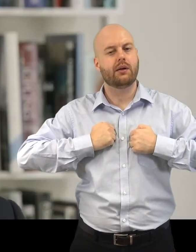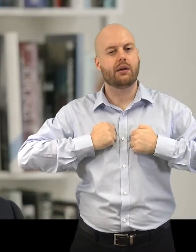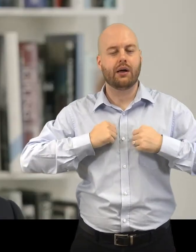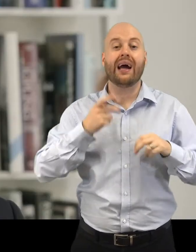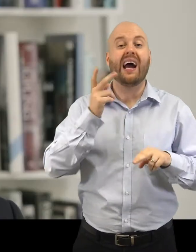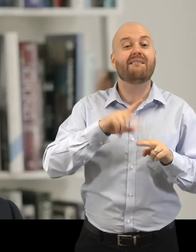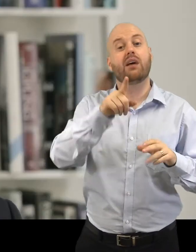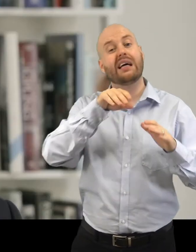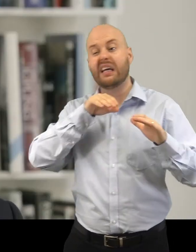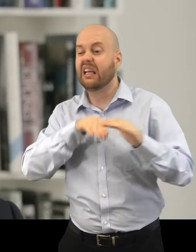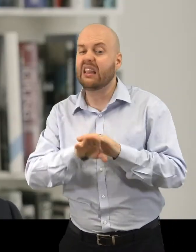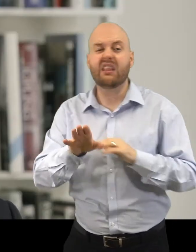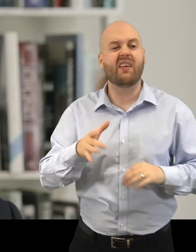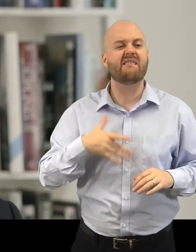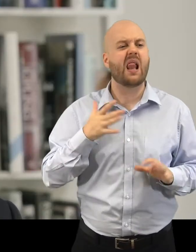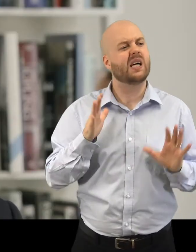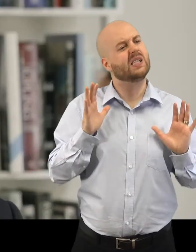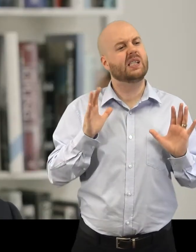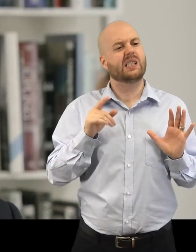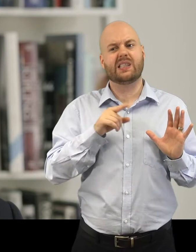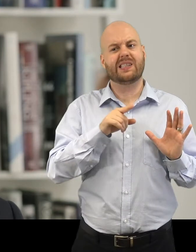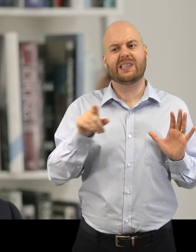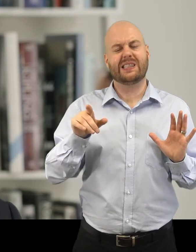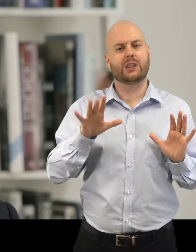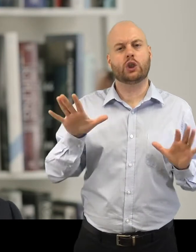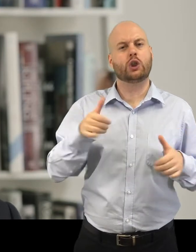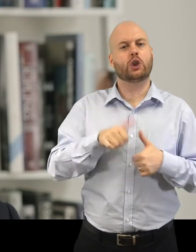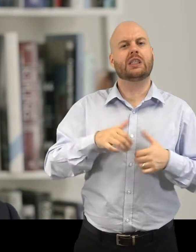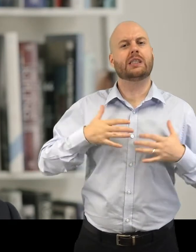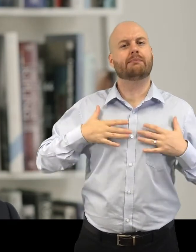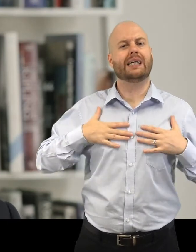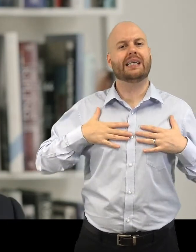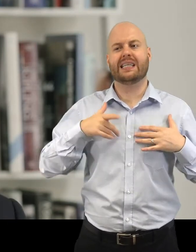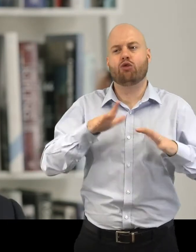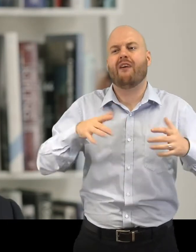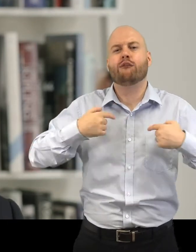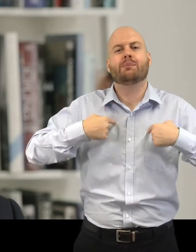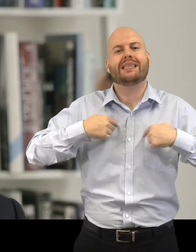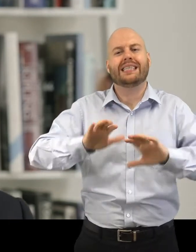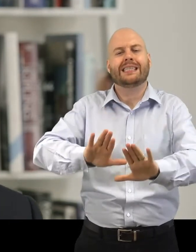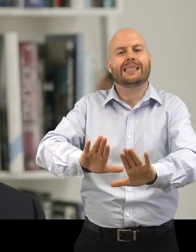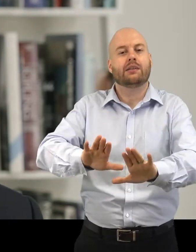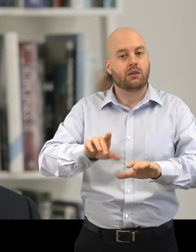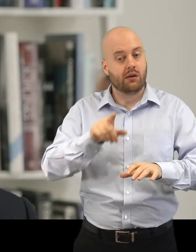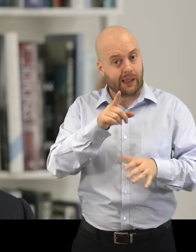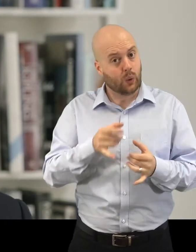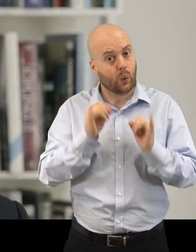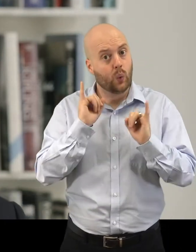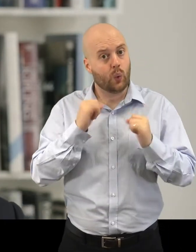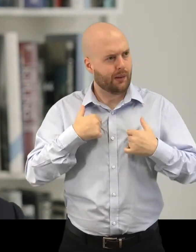that this isn't for you, this isn't for the likes of you, well that is disastrous to our mission as public institutions and as public